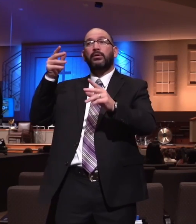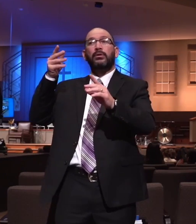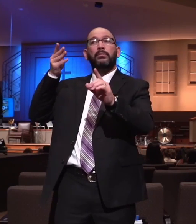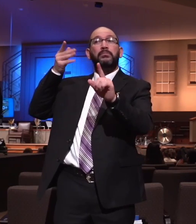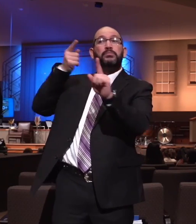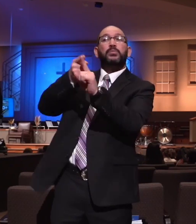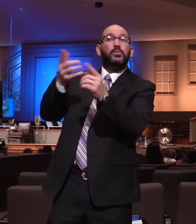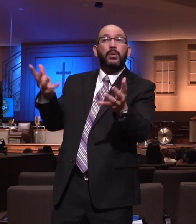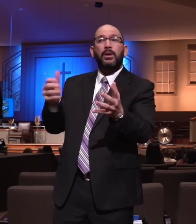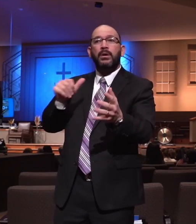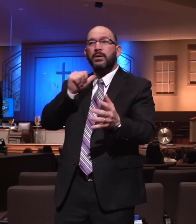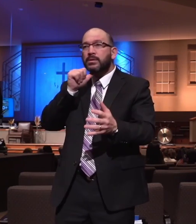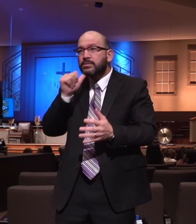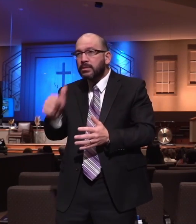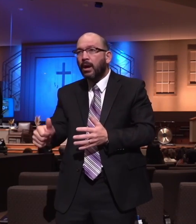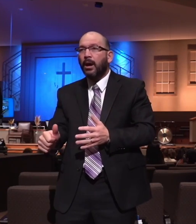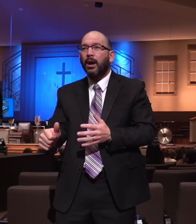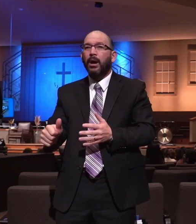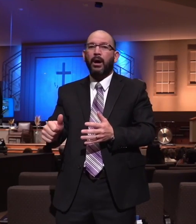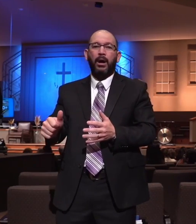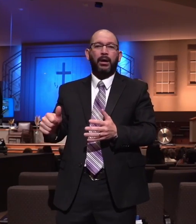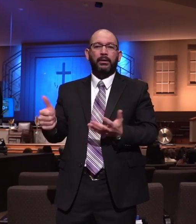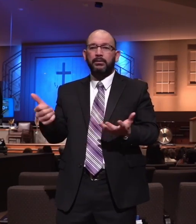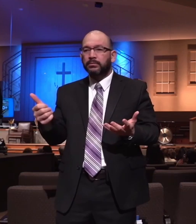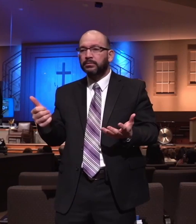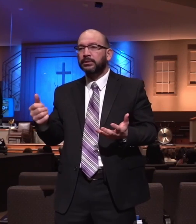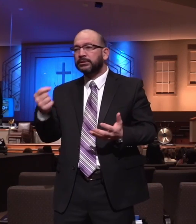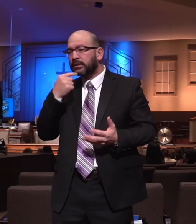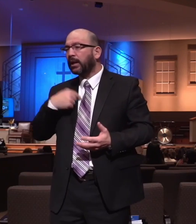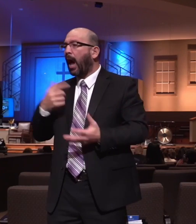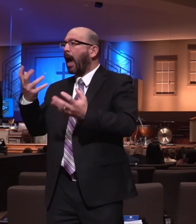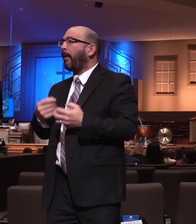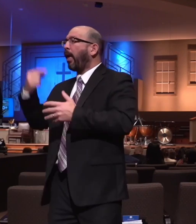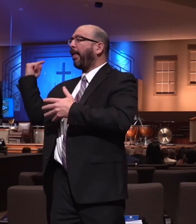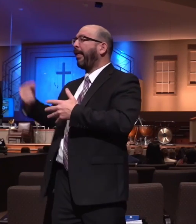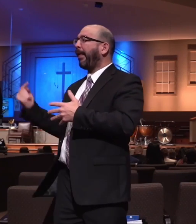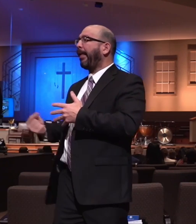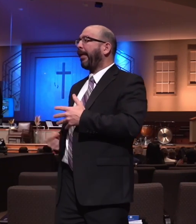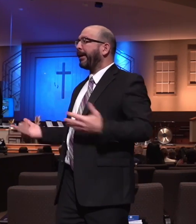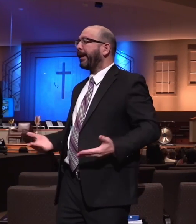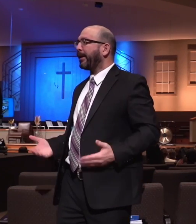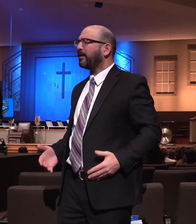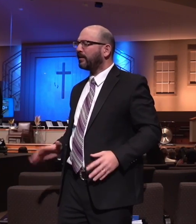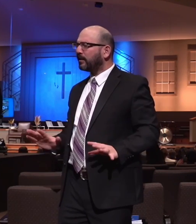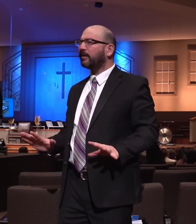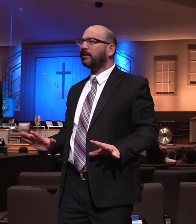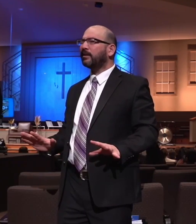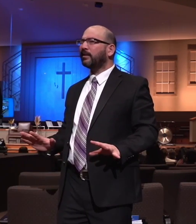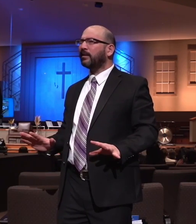consumer that we have to keep happy with all the programs that we invent. Somebody help me tonight.